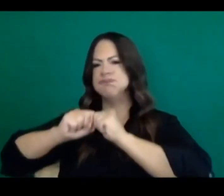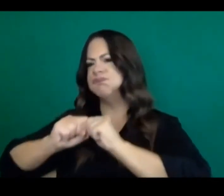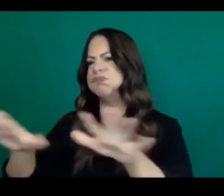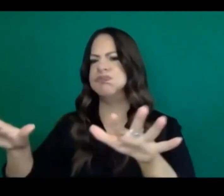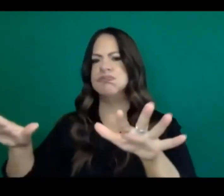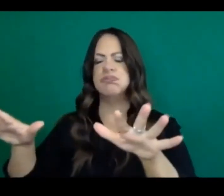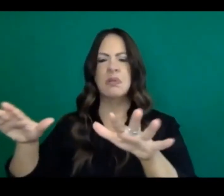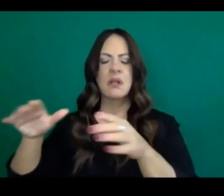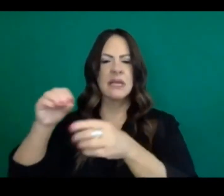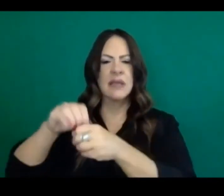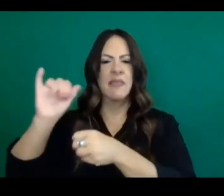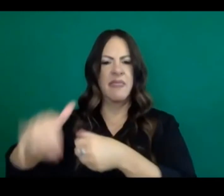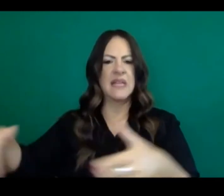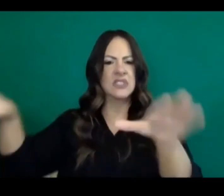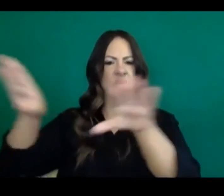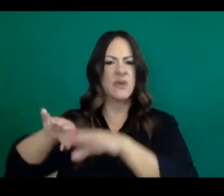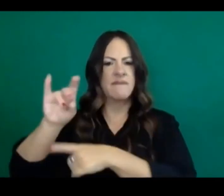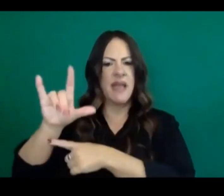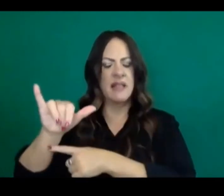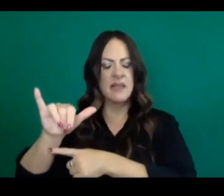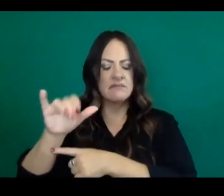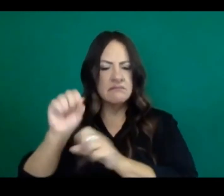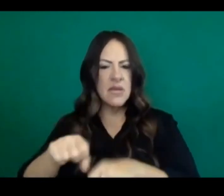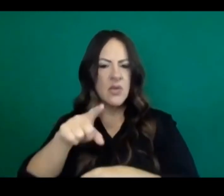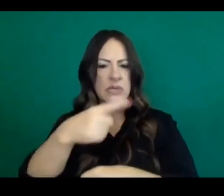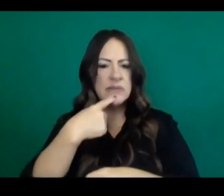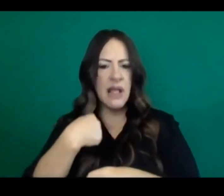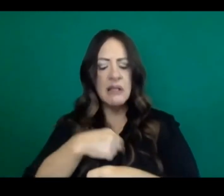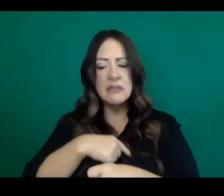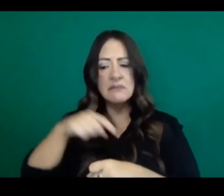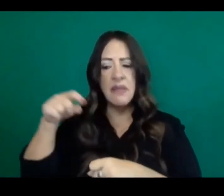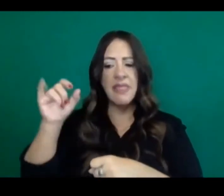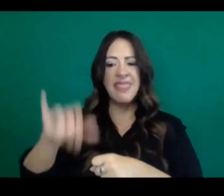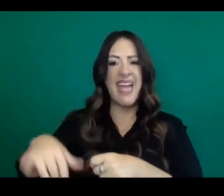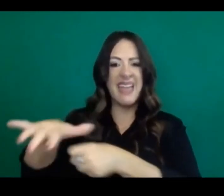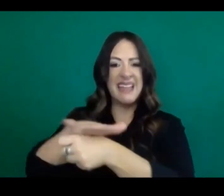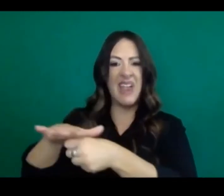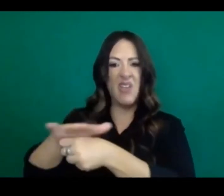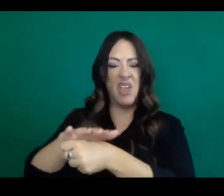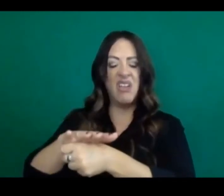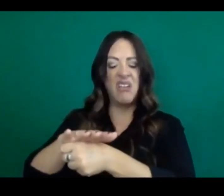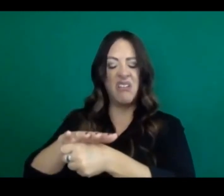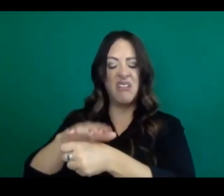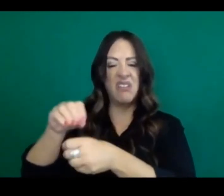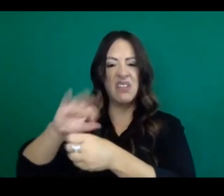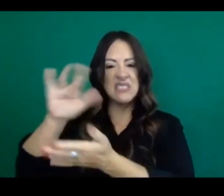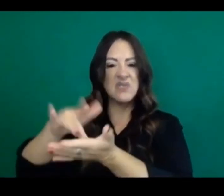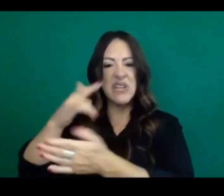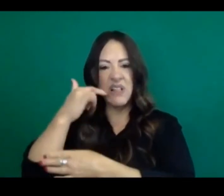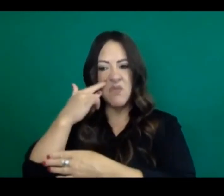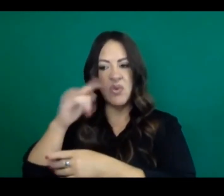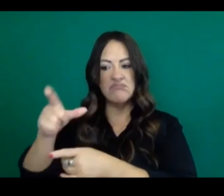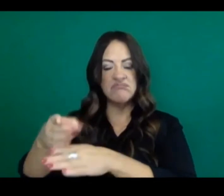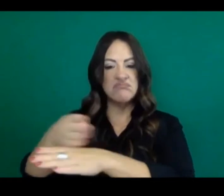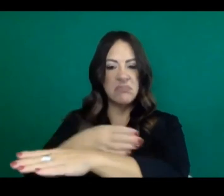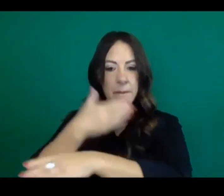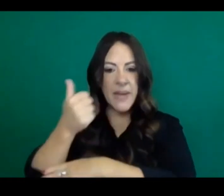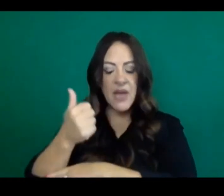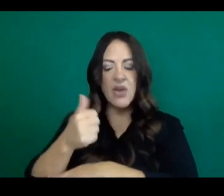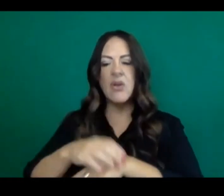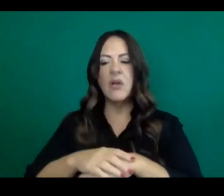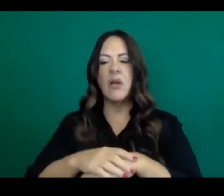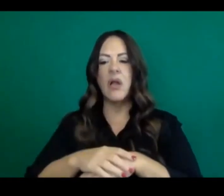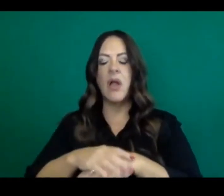could sort of bring us up to date on how things are going in the Valley now. And then sort of connected with that, not to be terribly